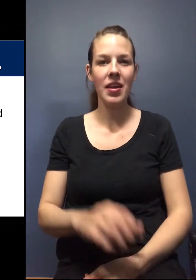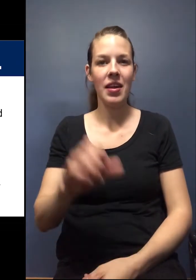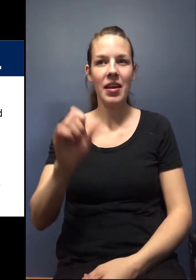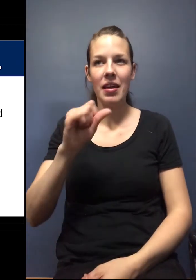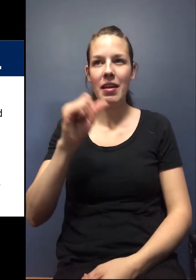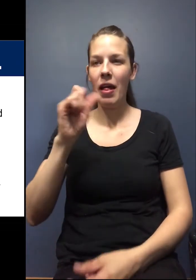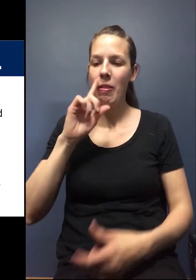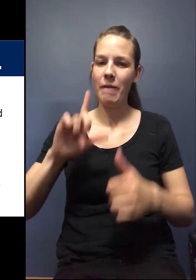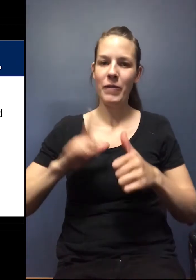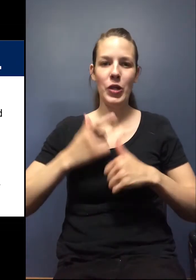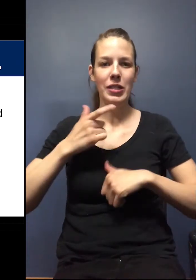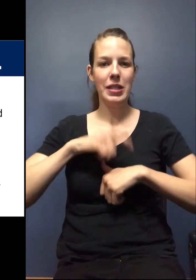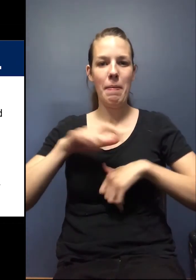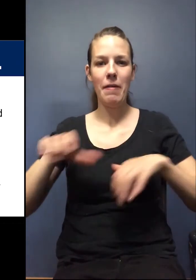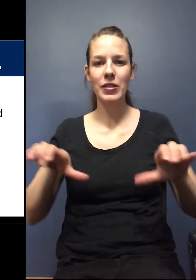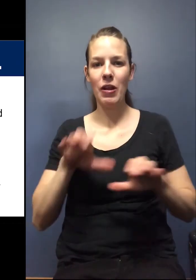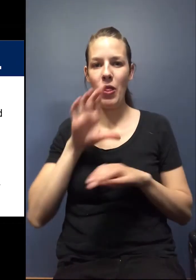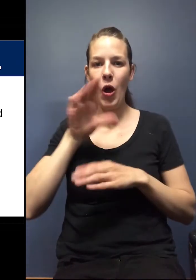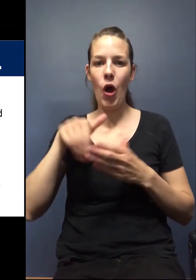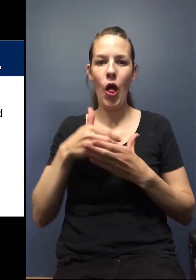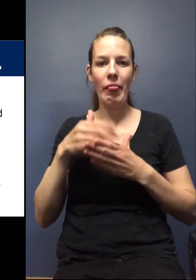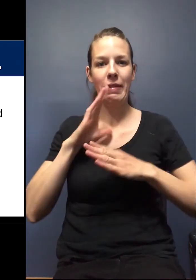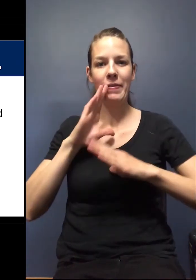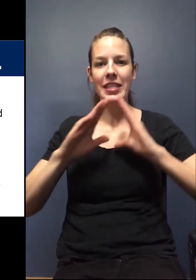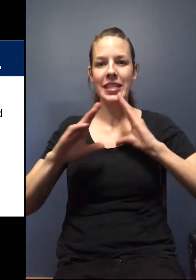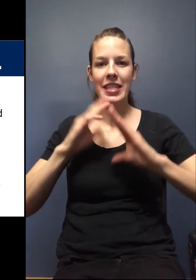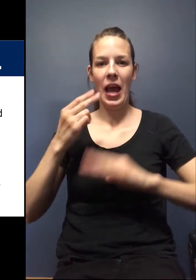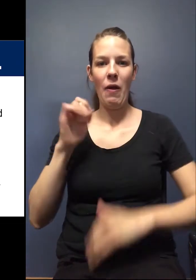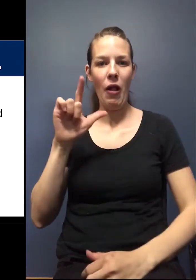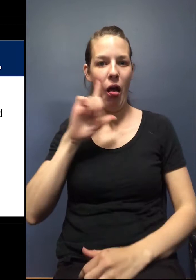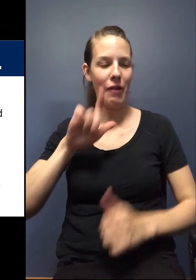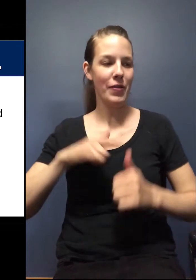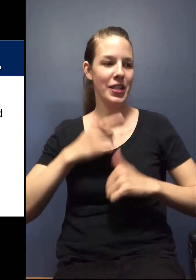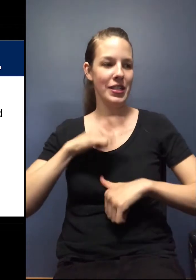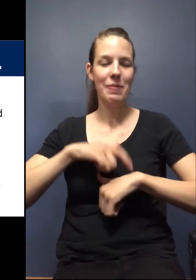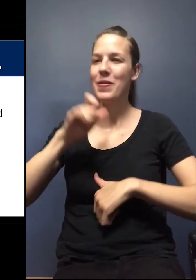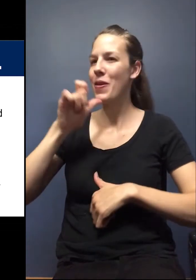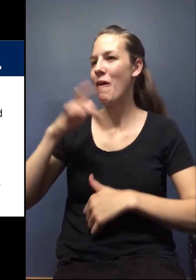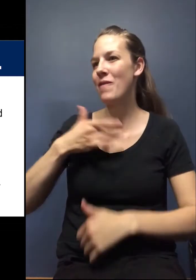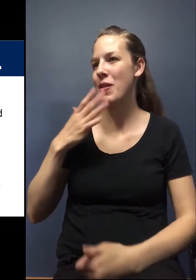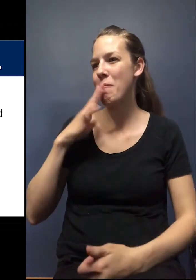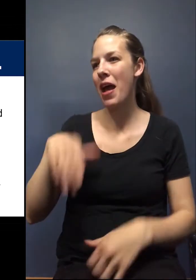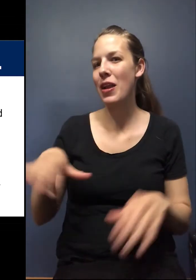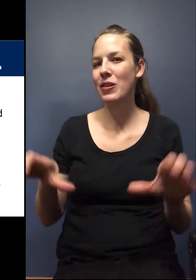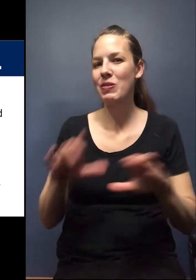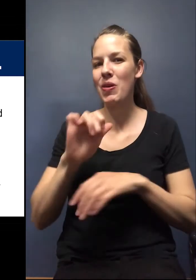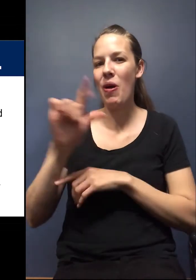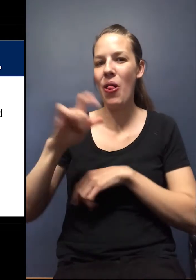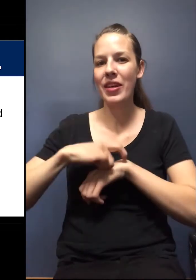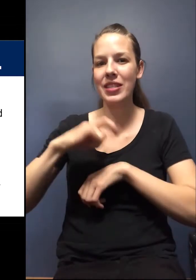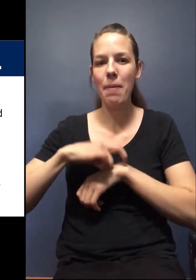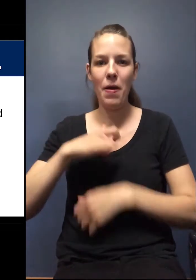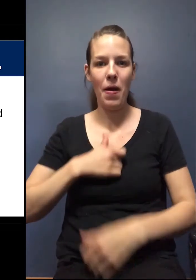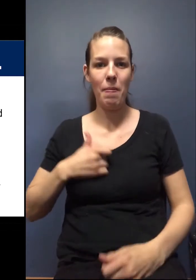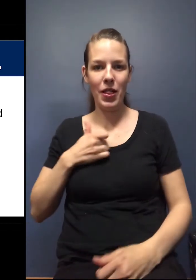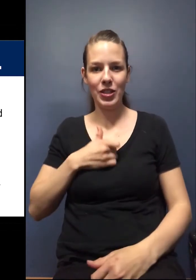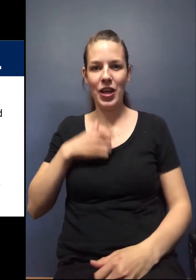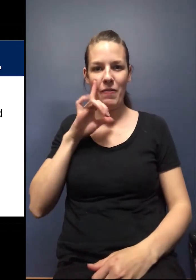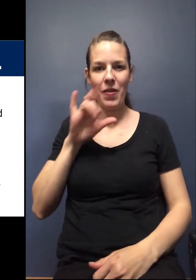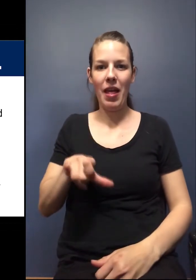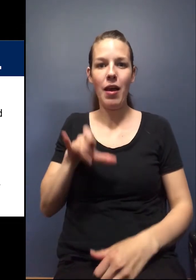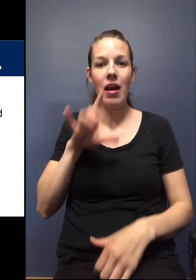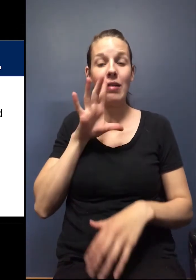Yeah. that's the first time I've done that on all these town halls. Oh, don't feel bad. I do it all the time. I apologize.